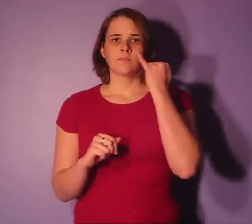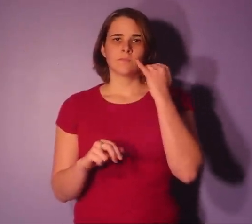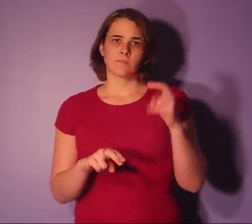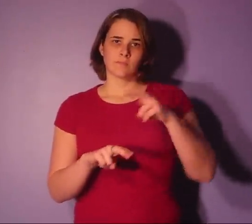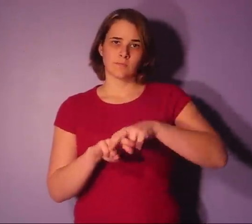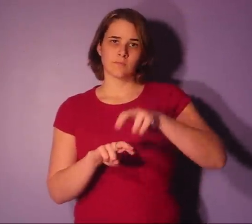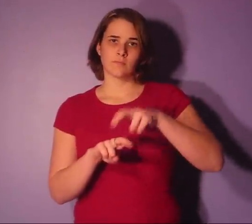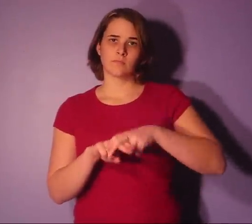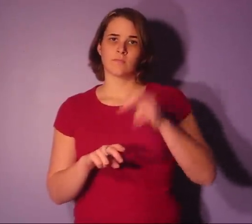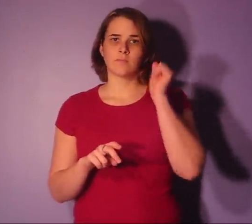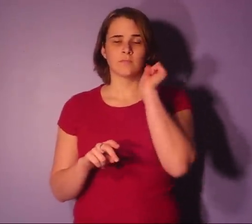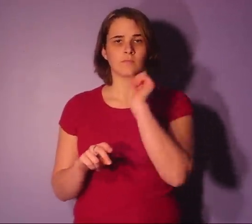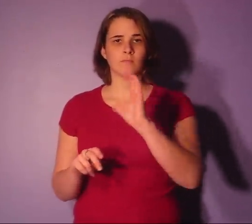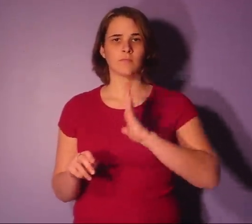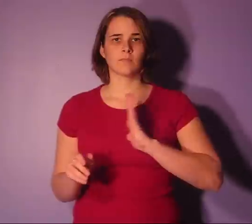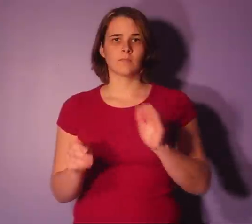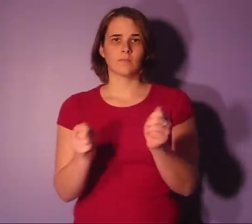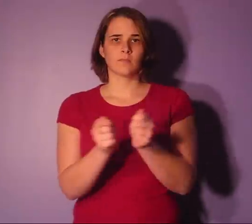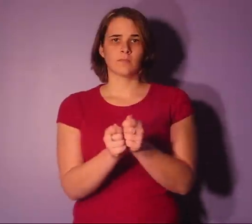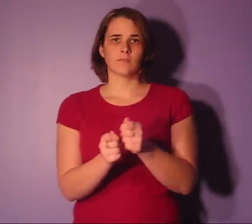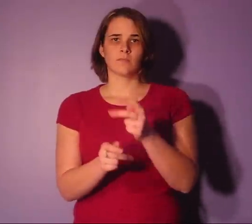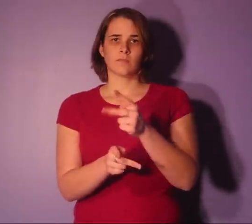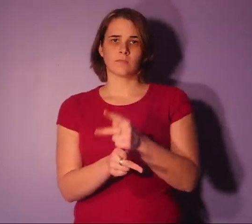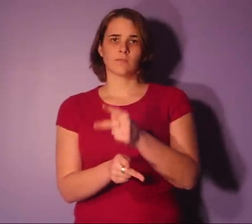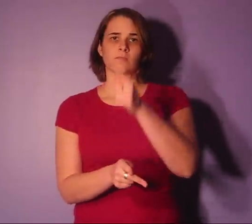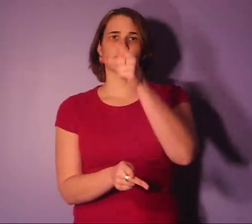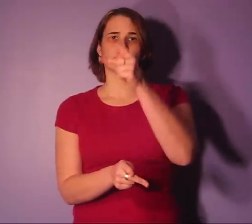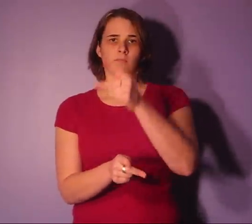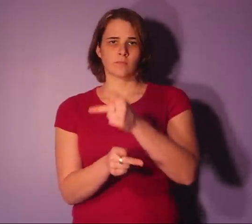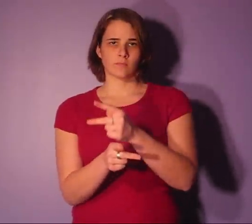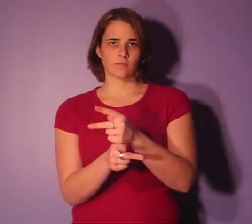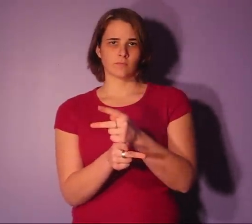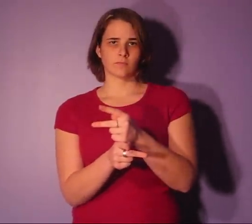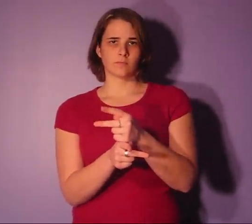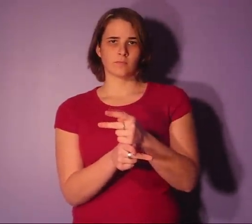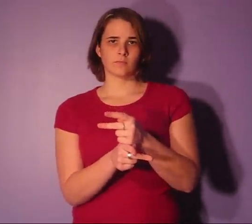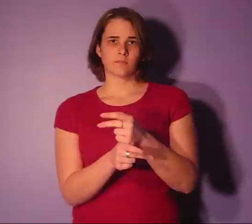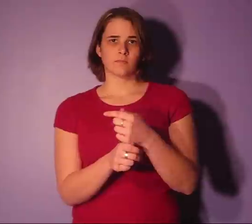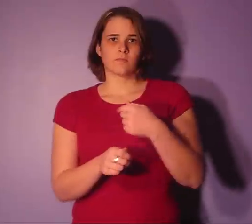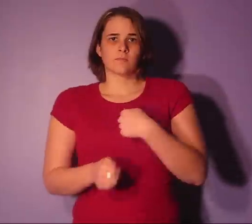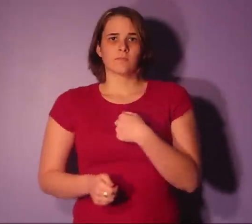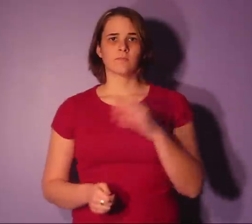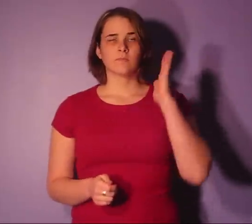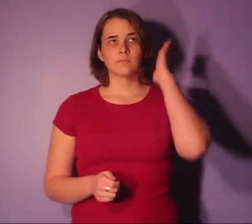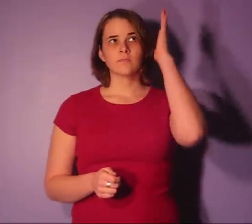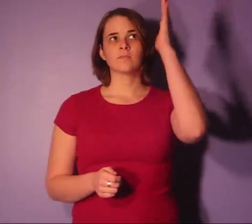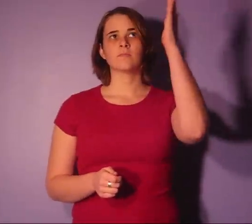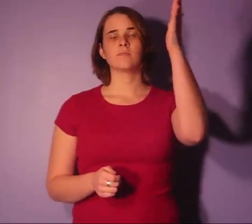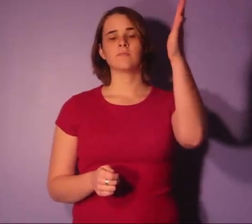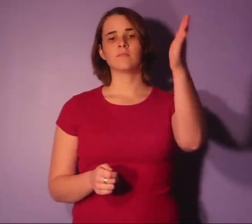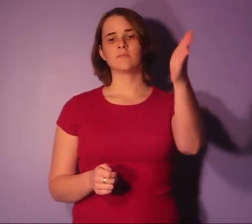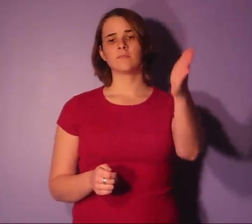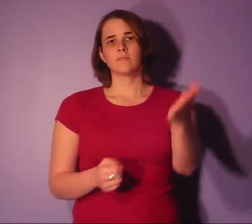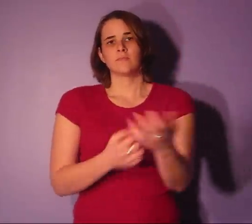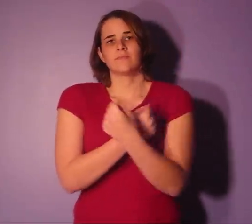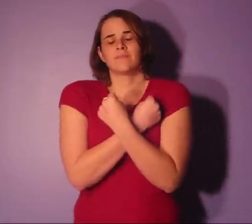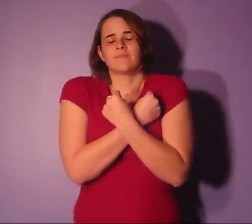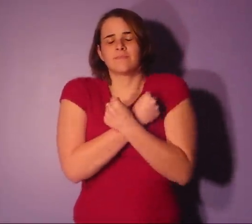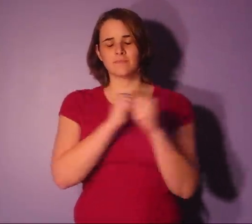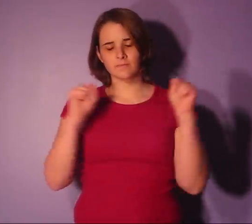I'm the seated woman with a parasol I will be safe